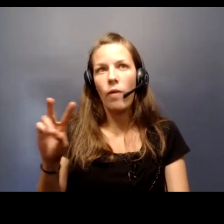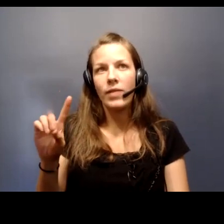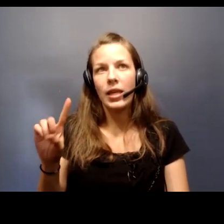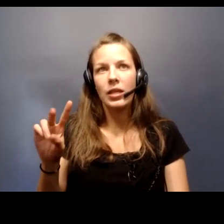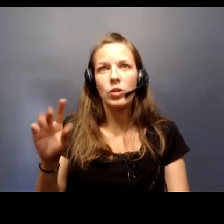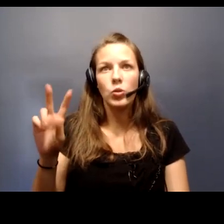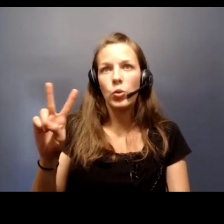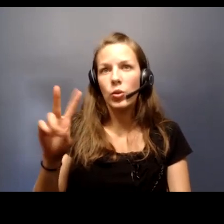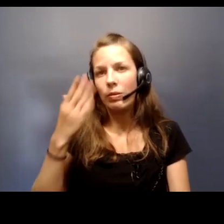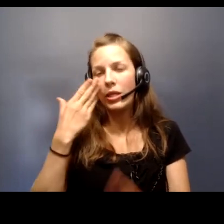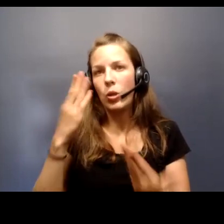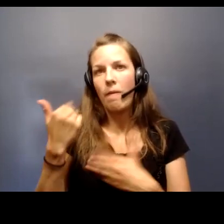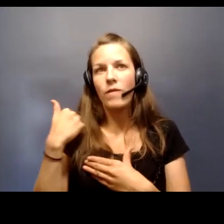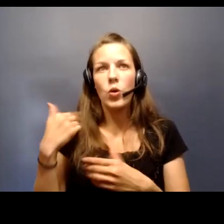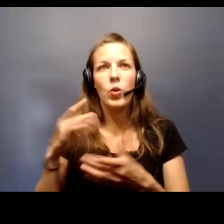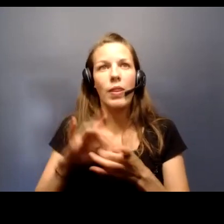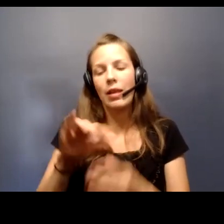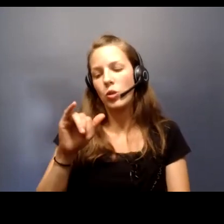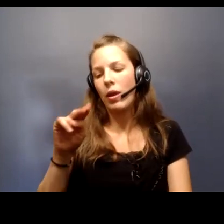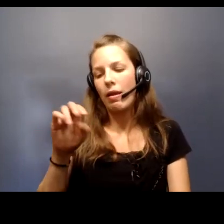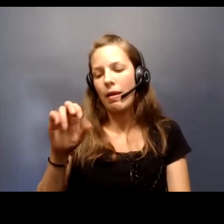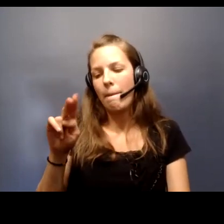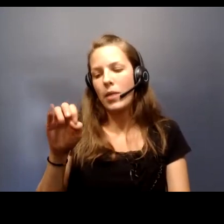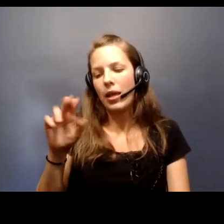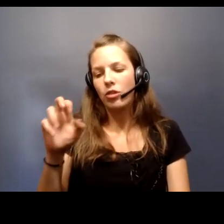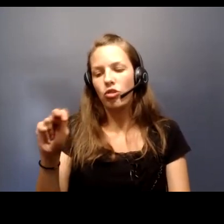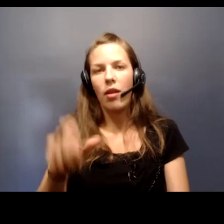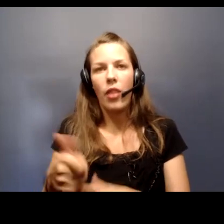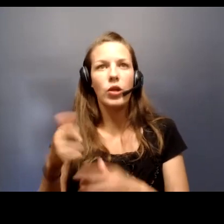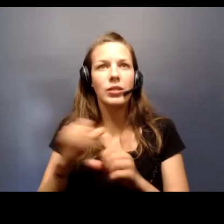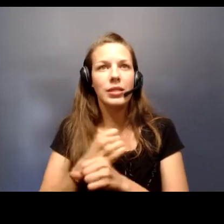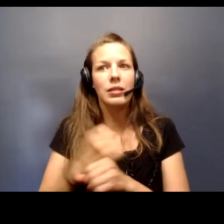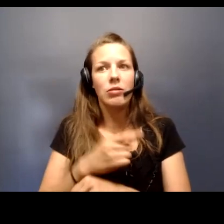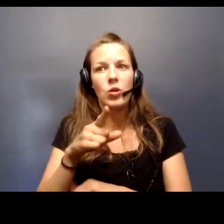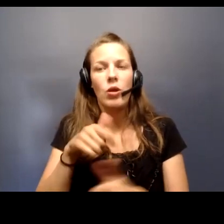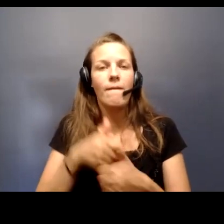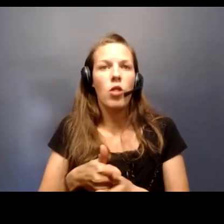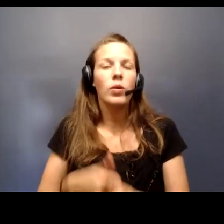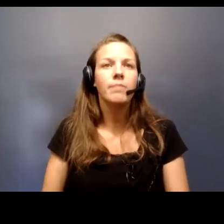previously regarding incubation period and other statistics that you're following.